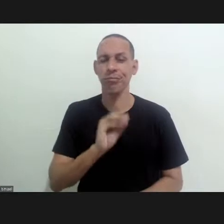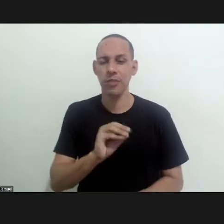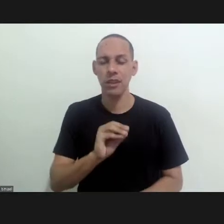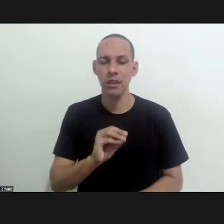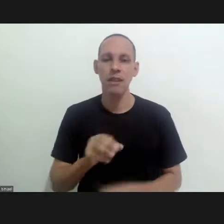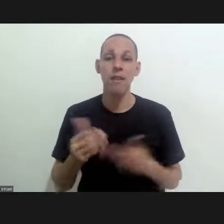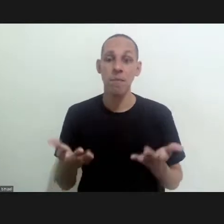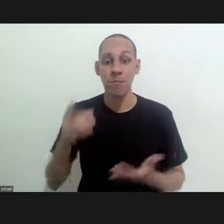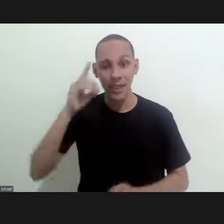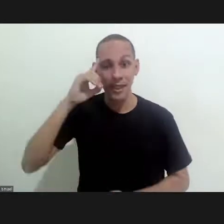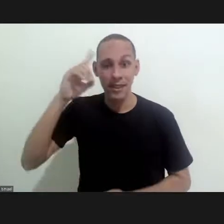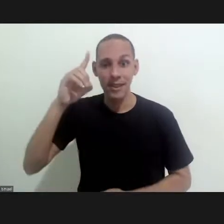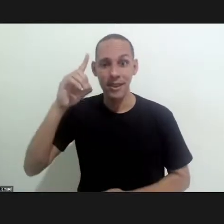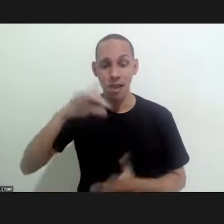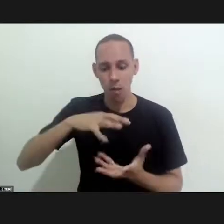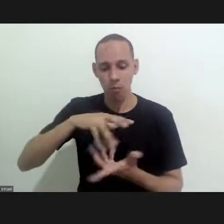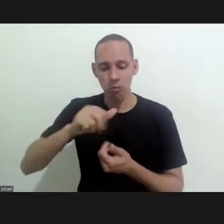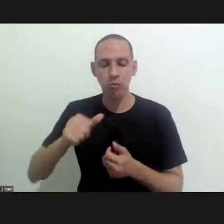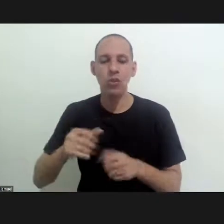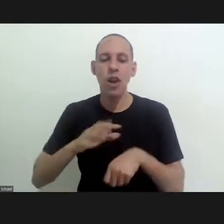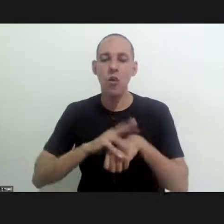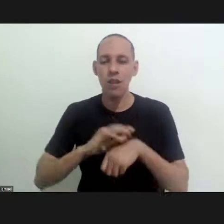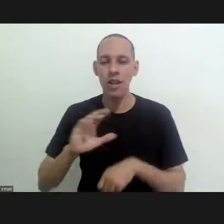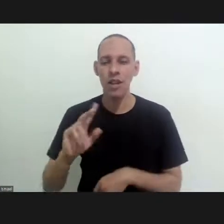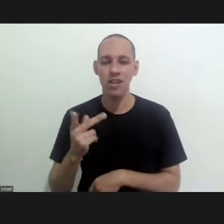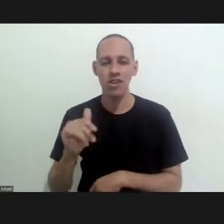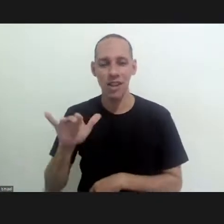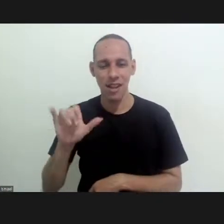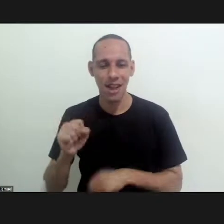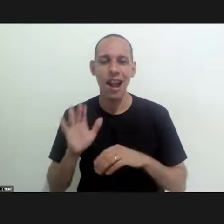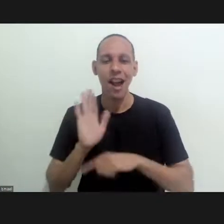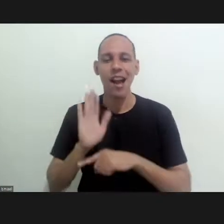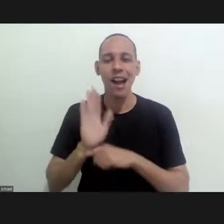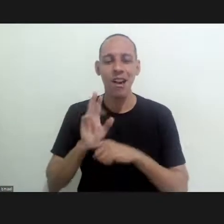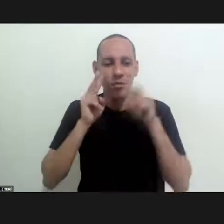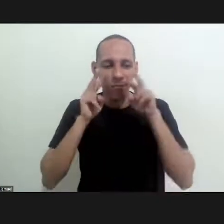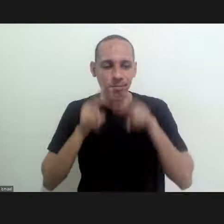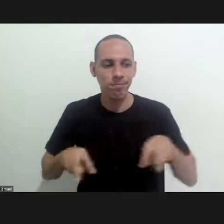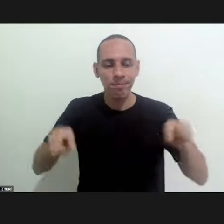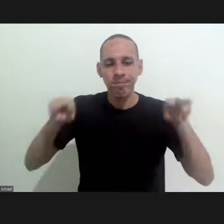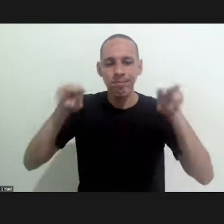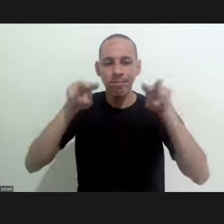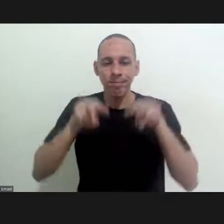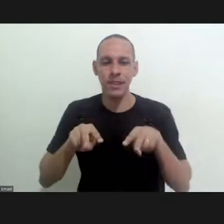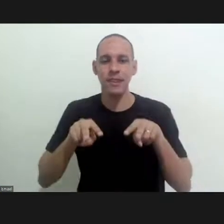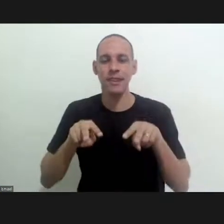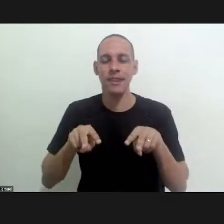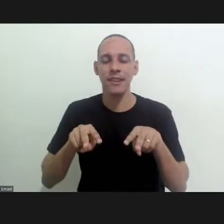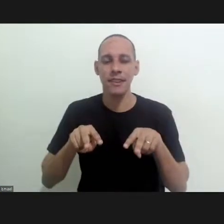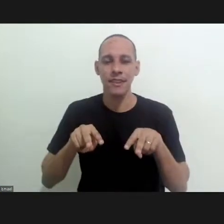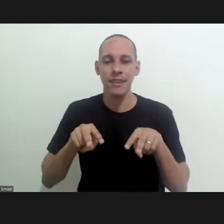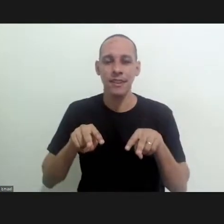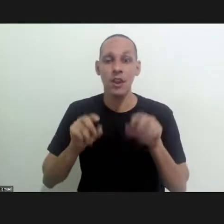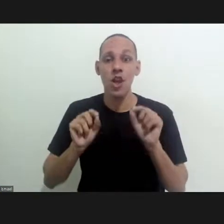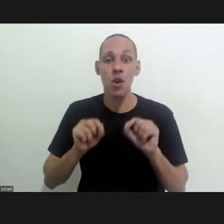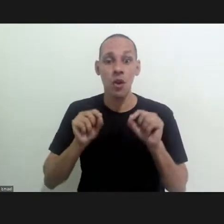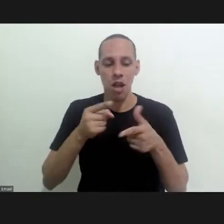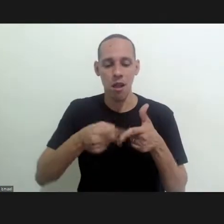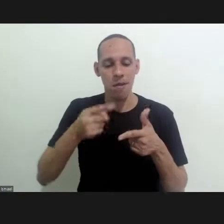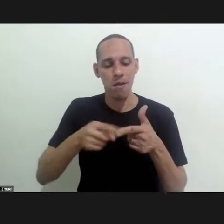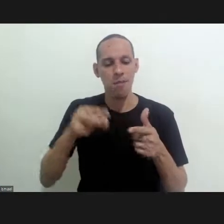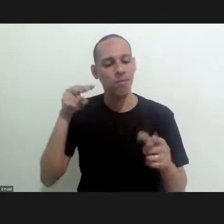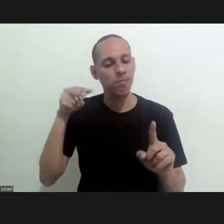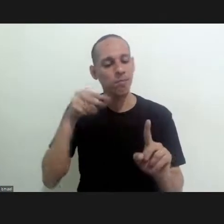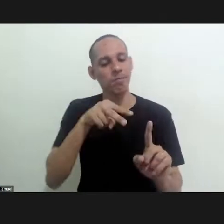neglected and this world Chagas health day contributes to give visibility to this